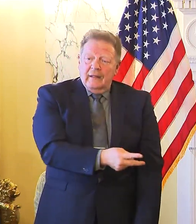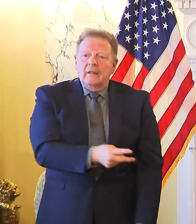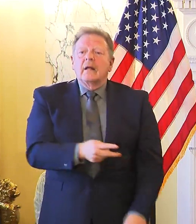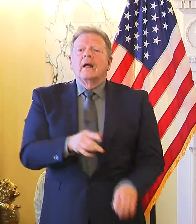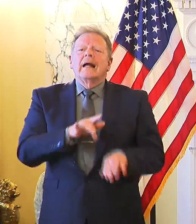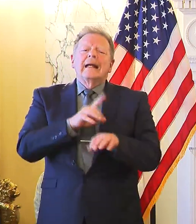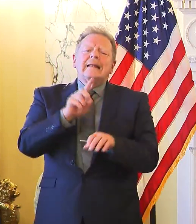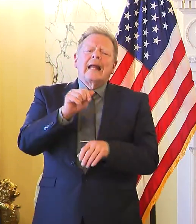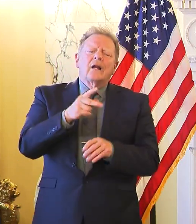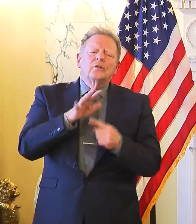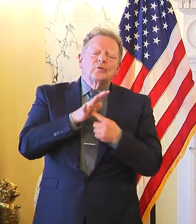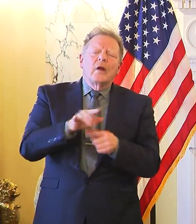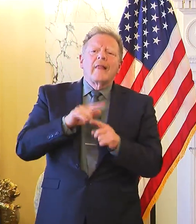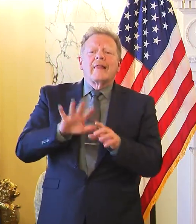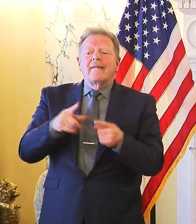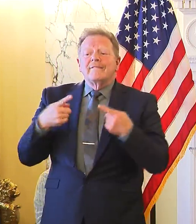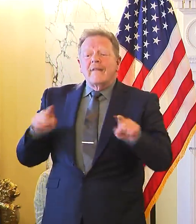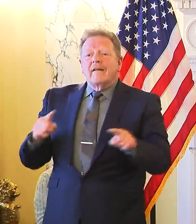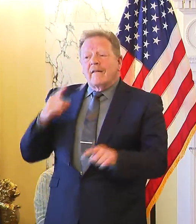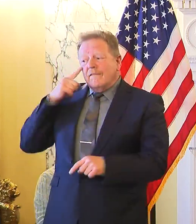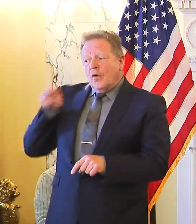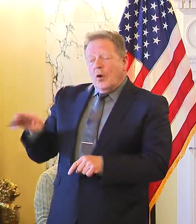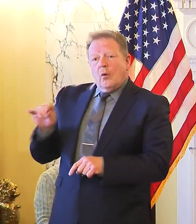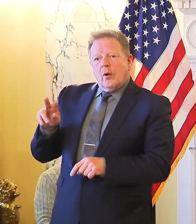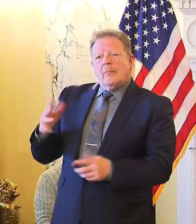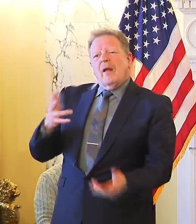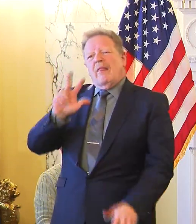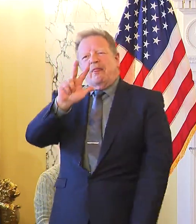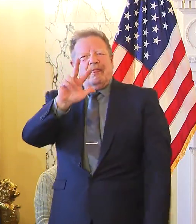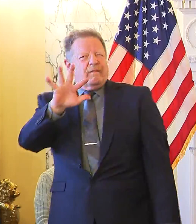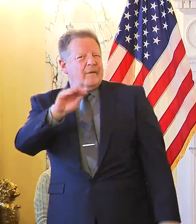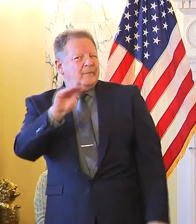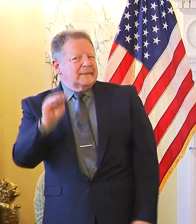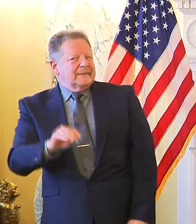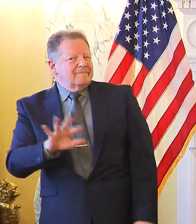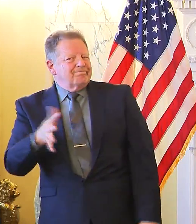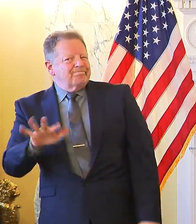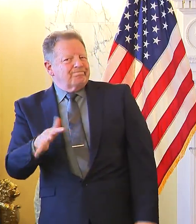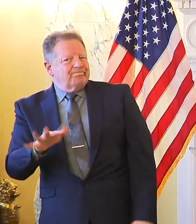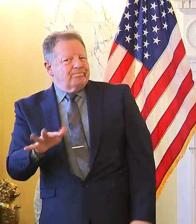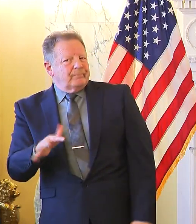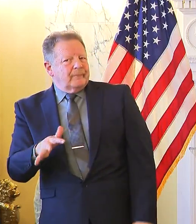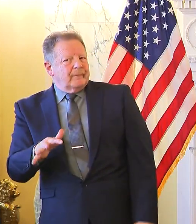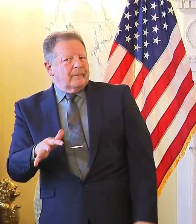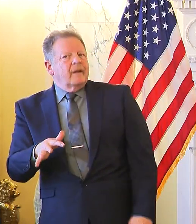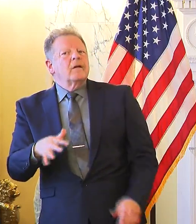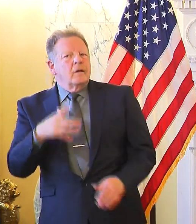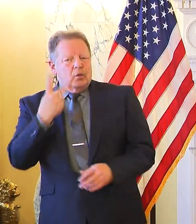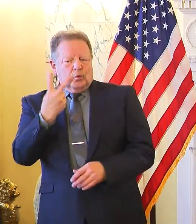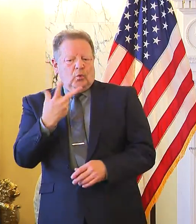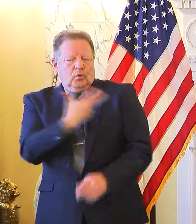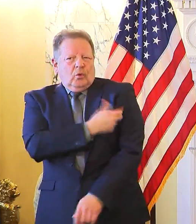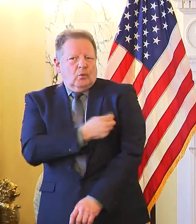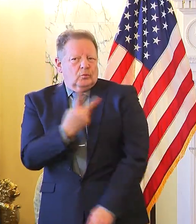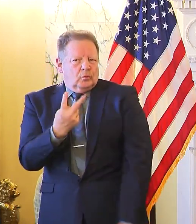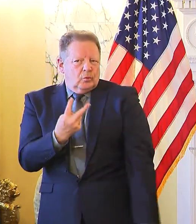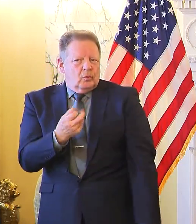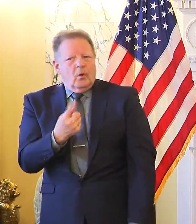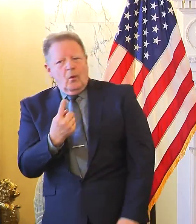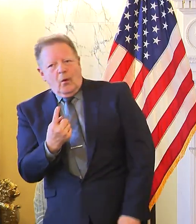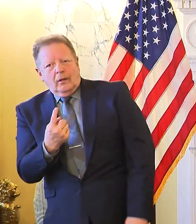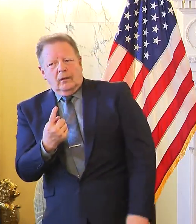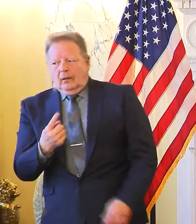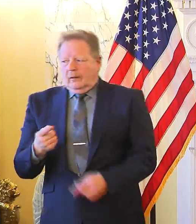data shows vaccine effectiveness may be 35%. That's with having the two doses or the one